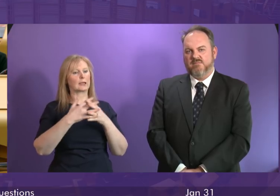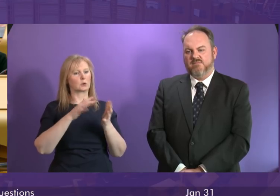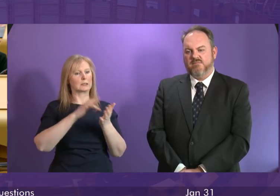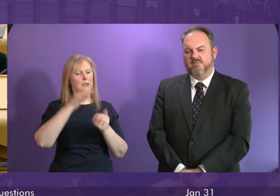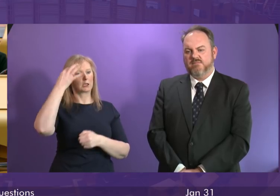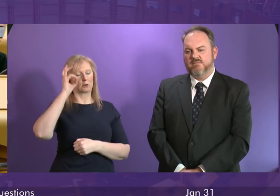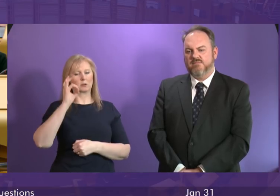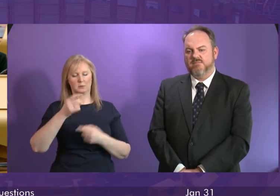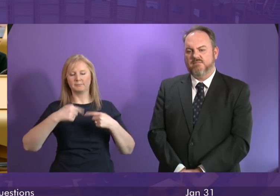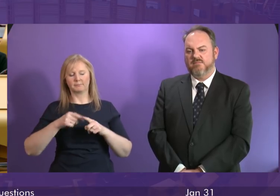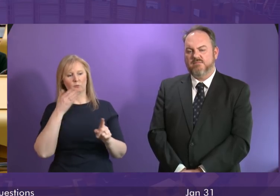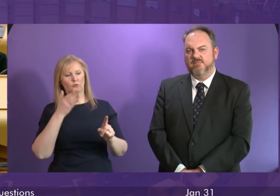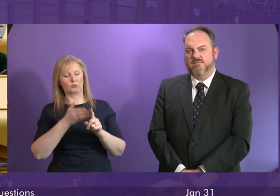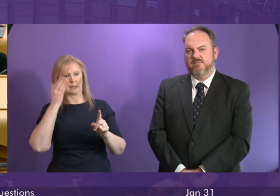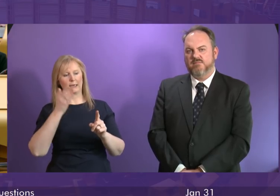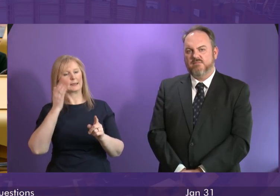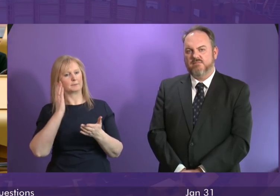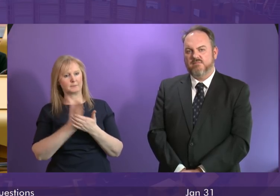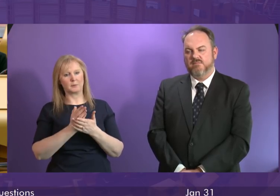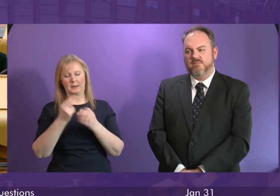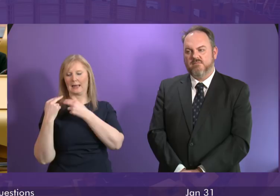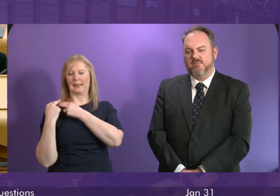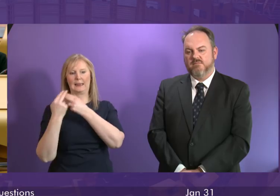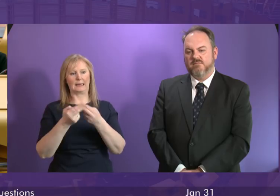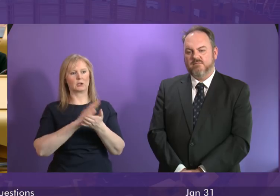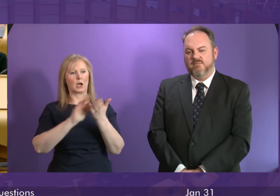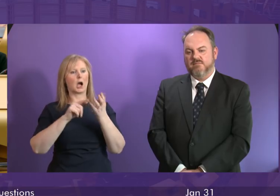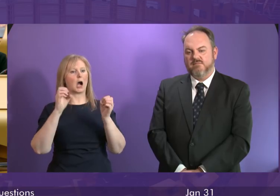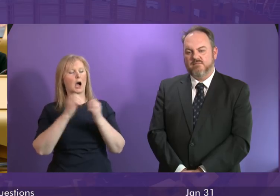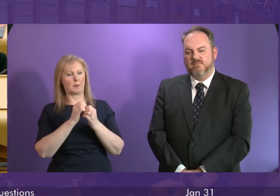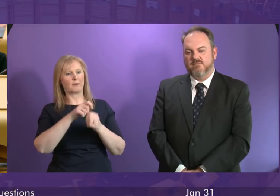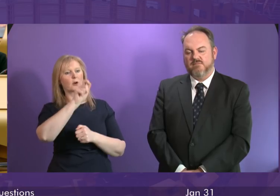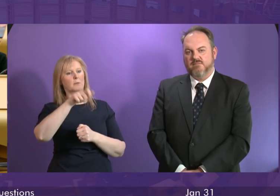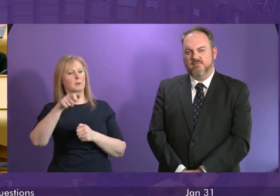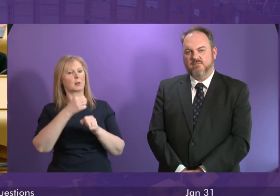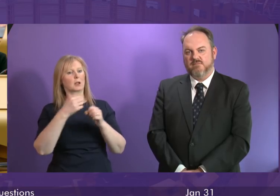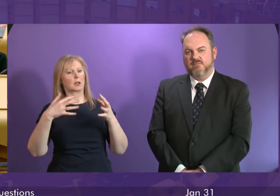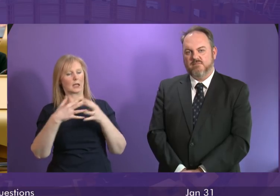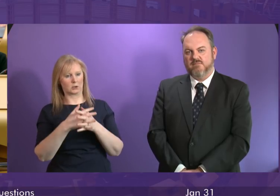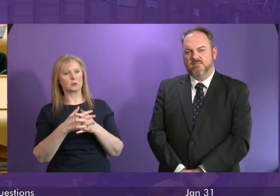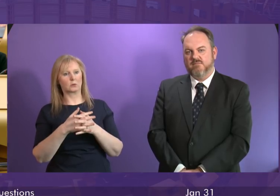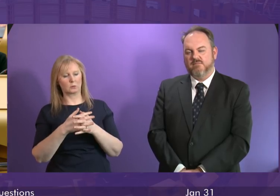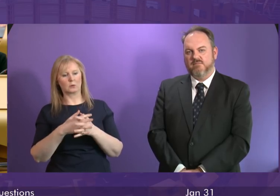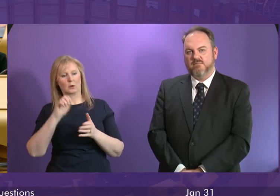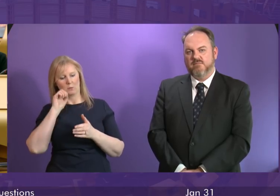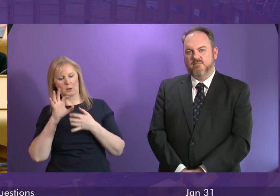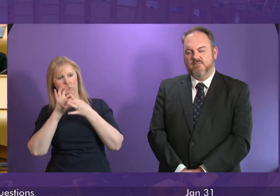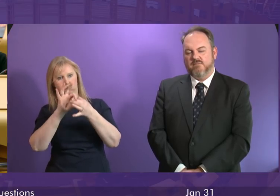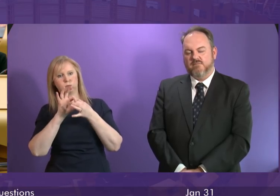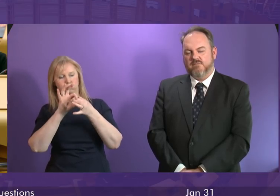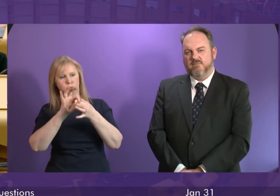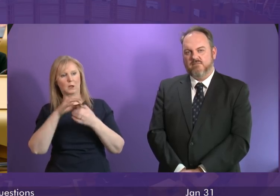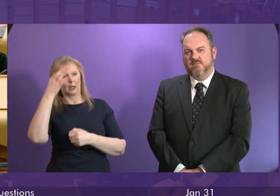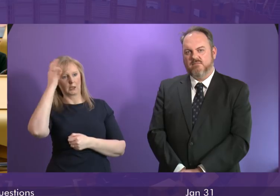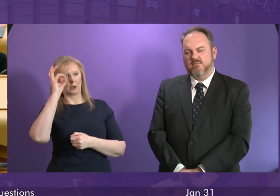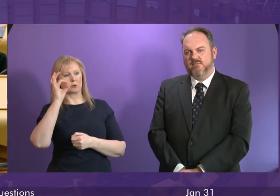absolutely recognise the importance of the legacy hub to the people of Glasgow so the government will remain in close contact with the council and